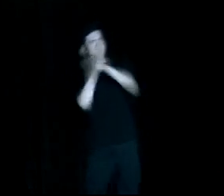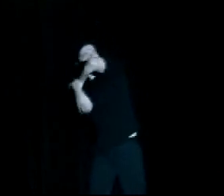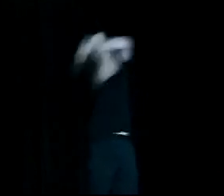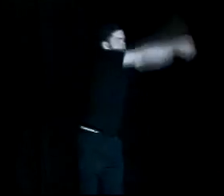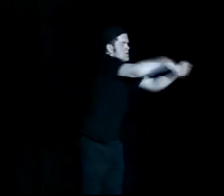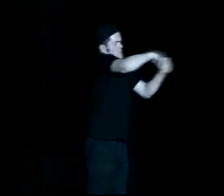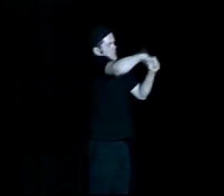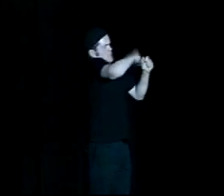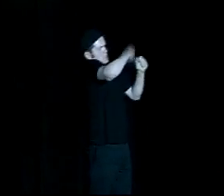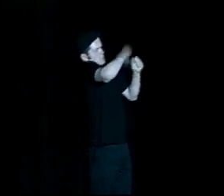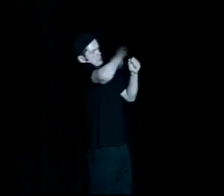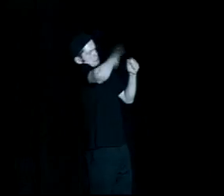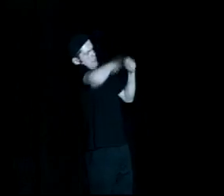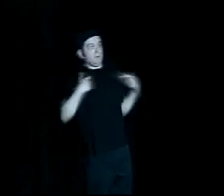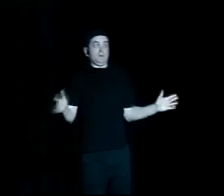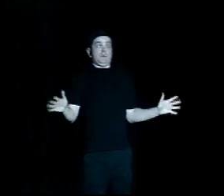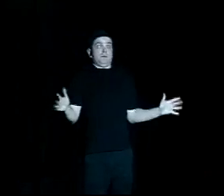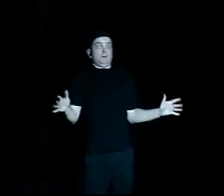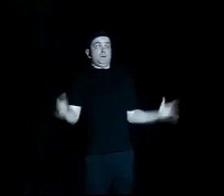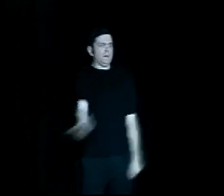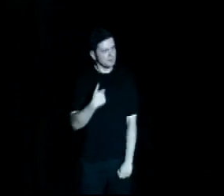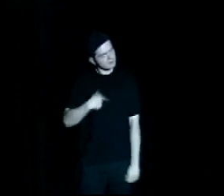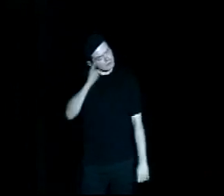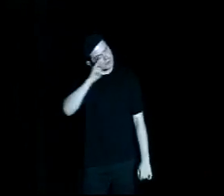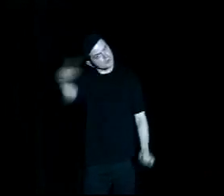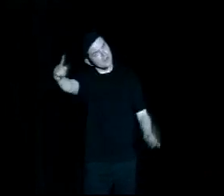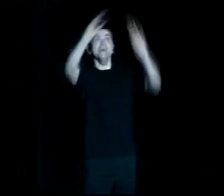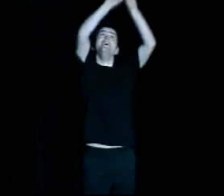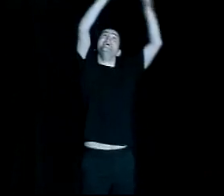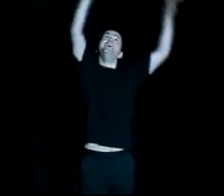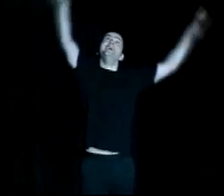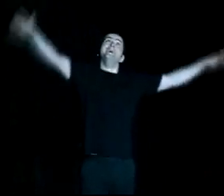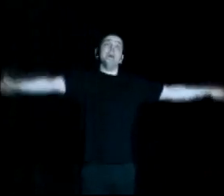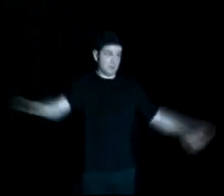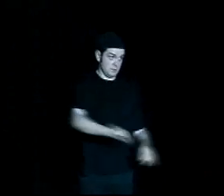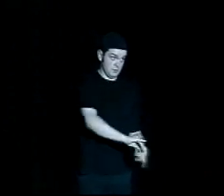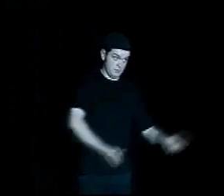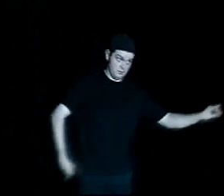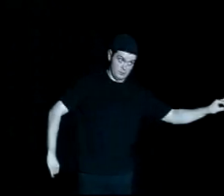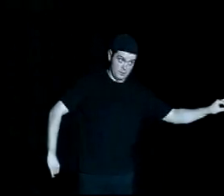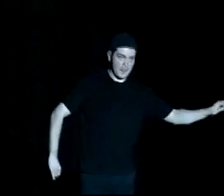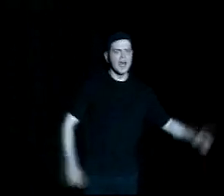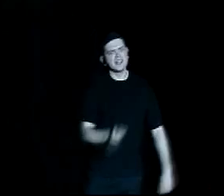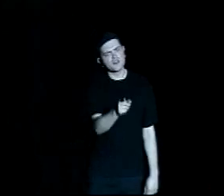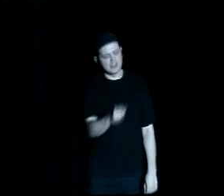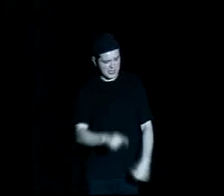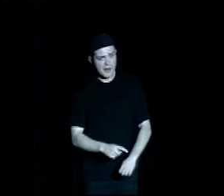something real I'm wide awake and I can see the perfect sky is torn You're